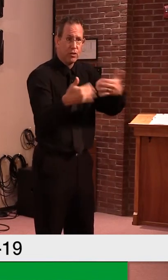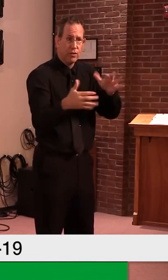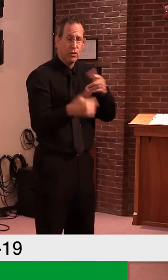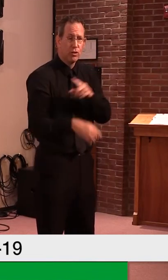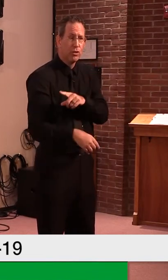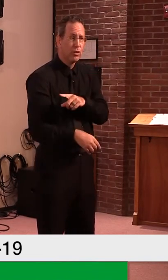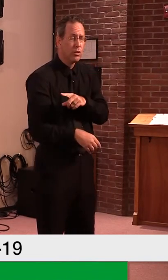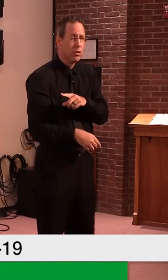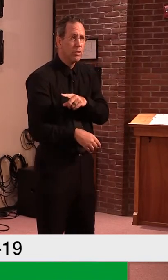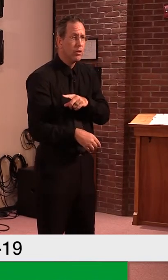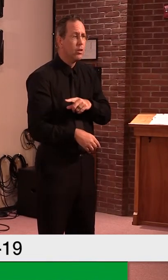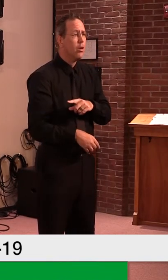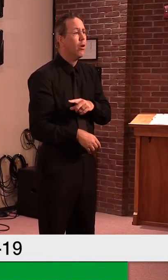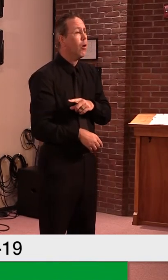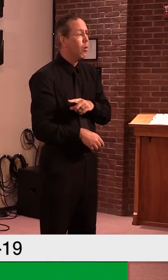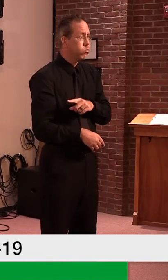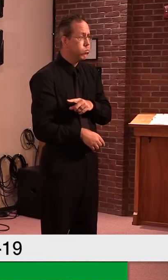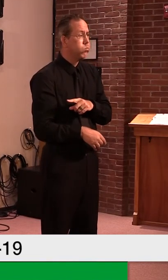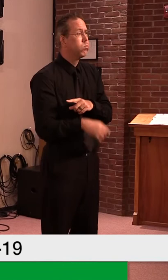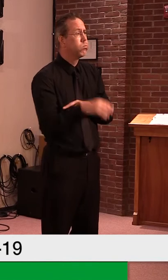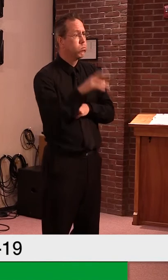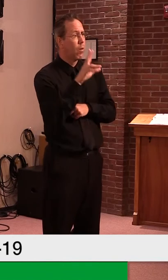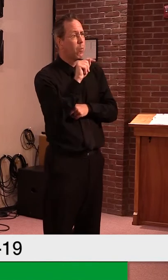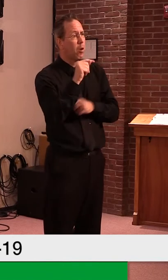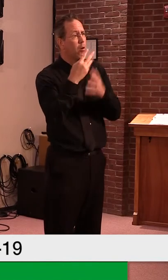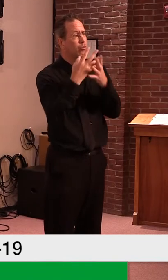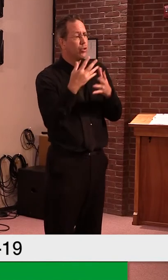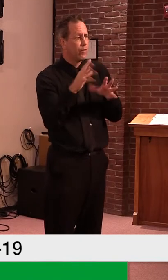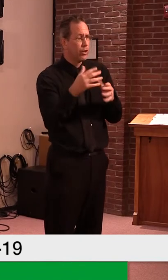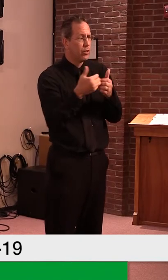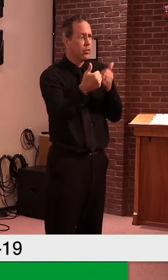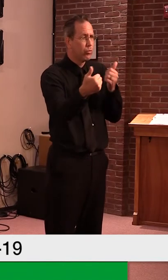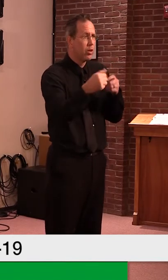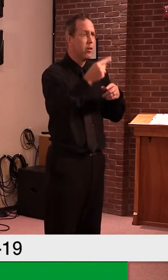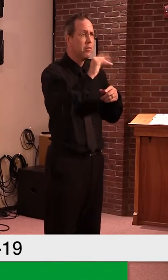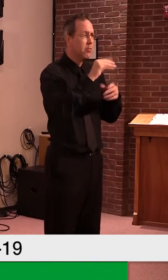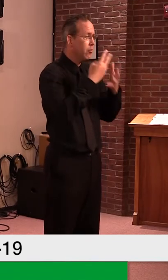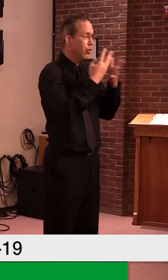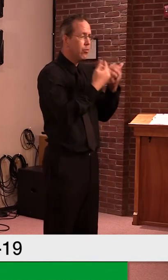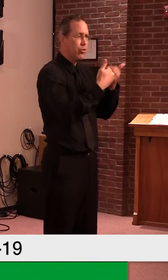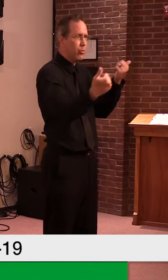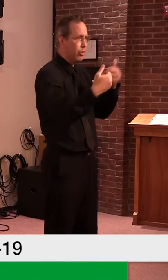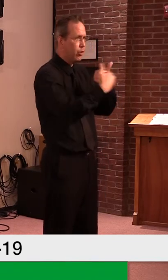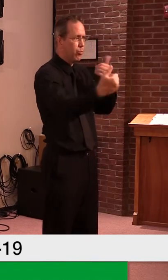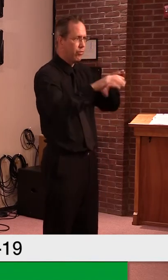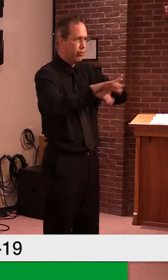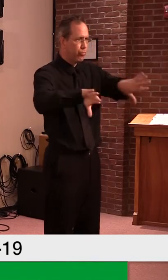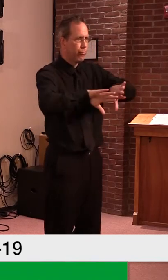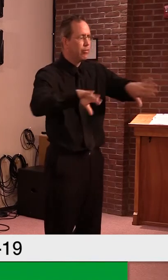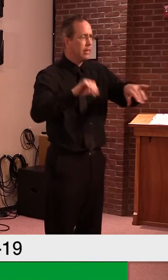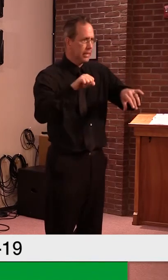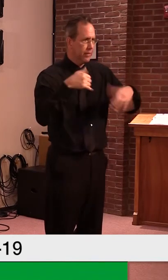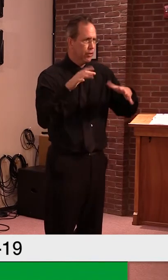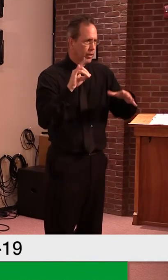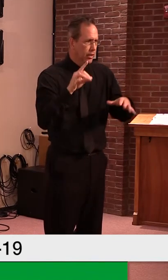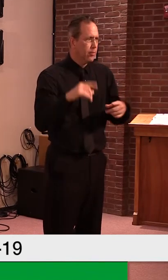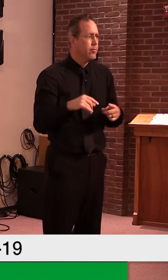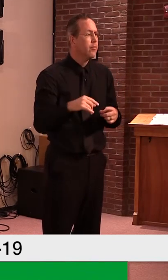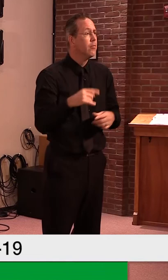the population. The, the, what we're doing now is segregating, uh, within, within the, the, uh,